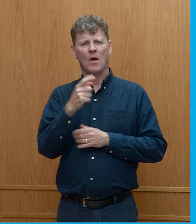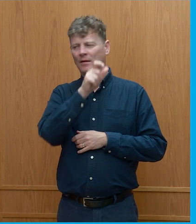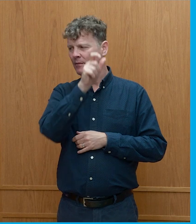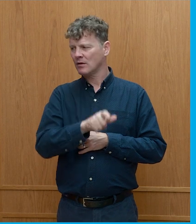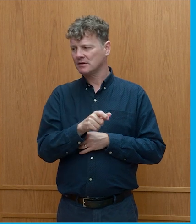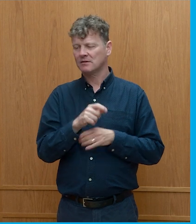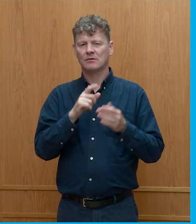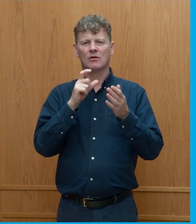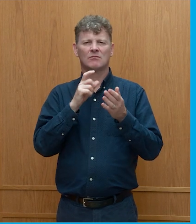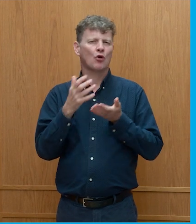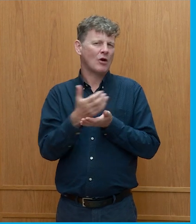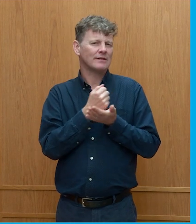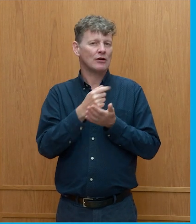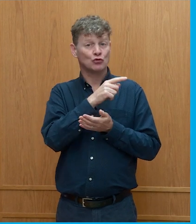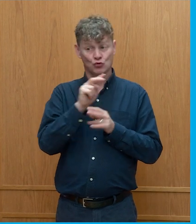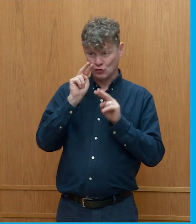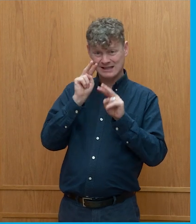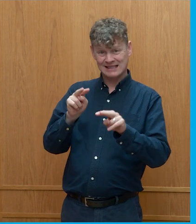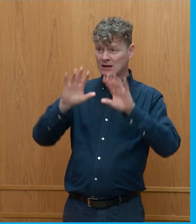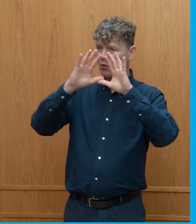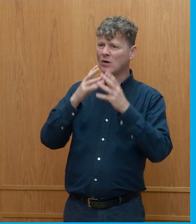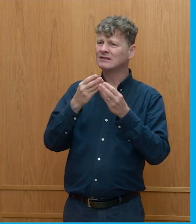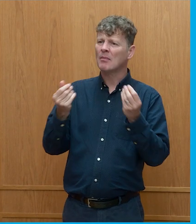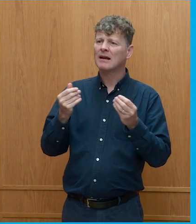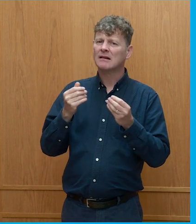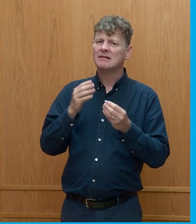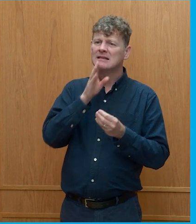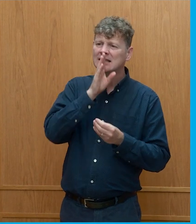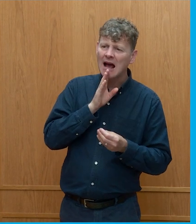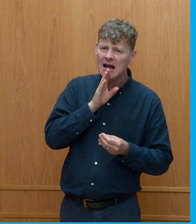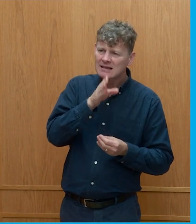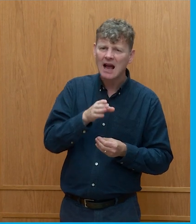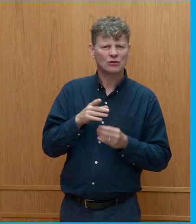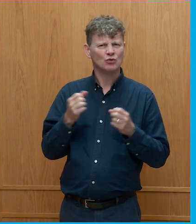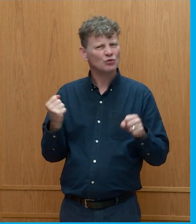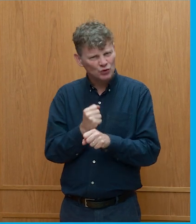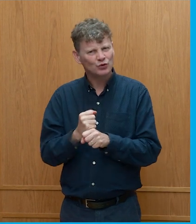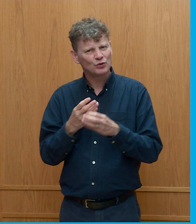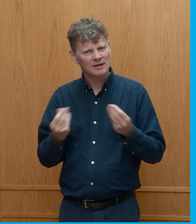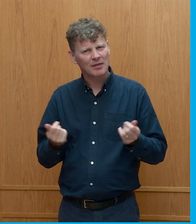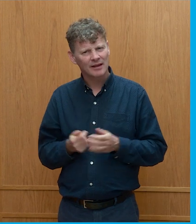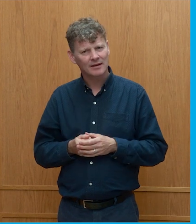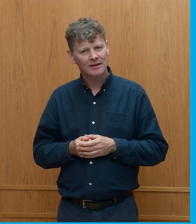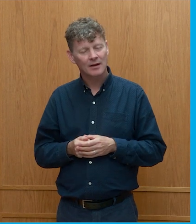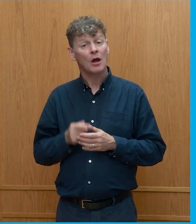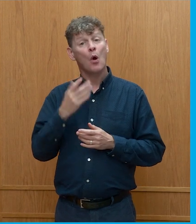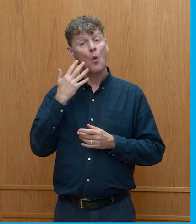you see sadness in the world, you should do something about it. And so as soon as you start to think about, okay, what can I actually do, what can we do, what are